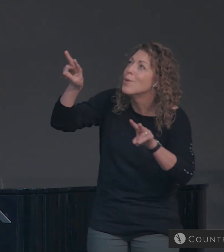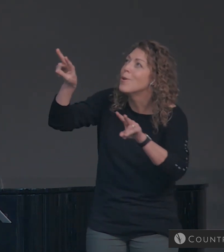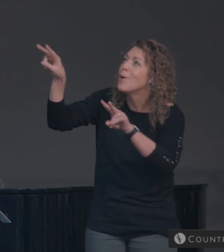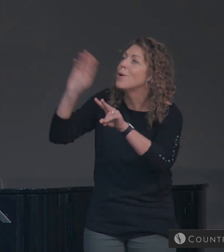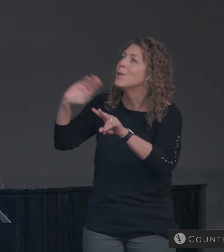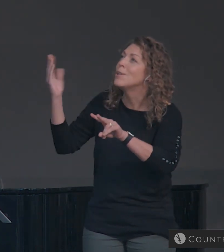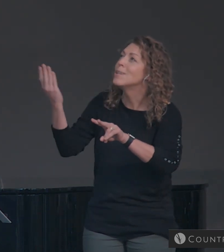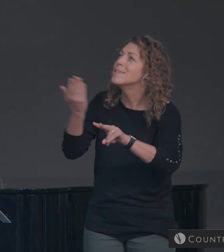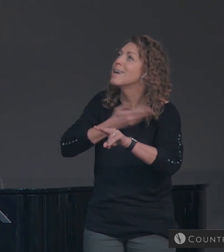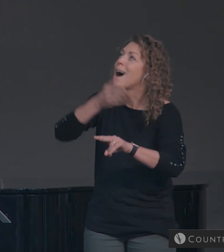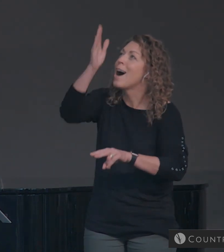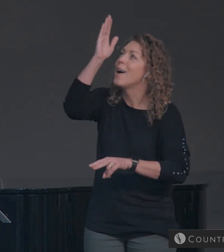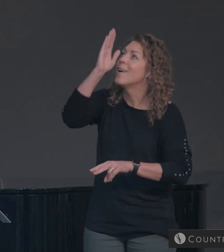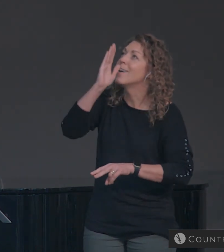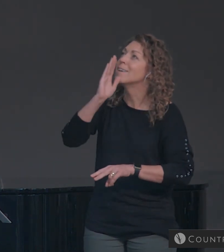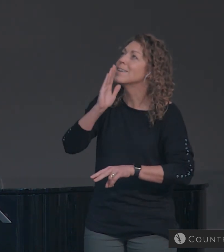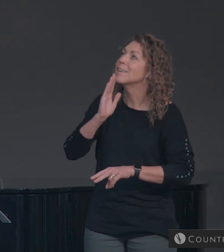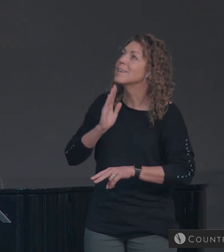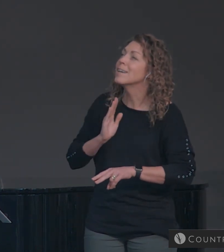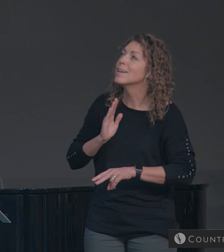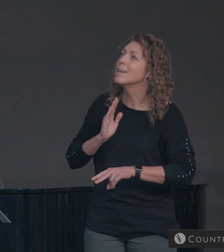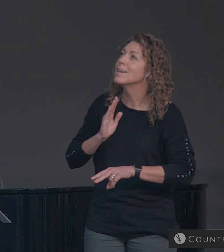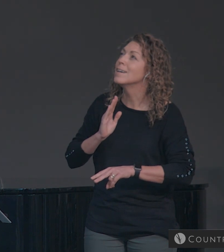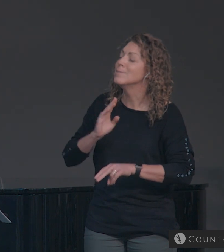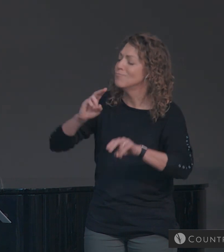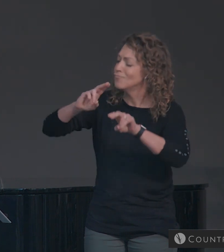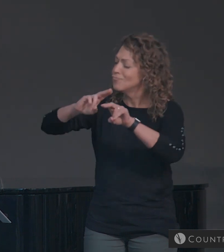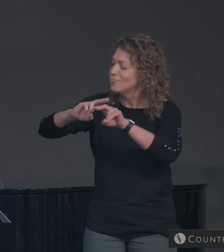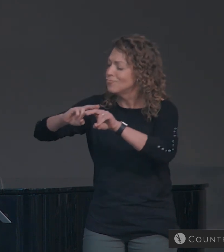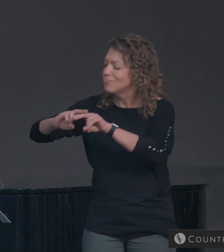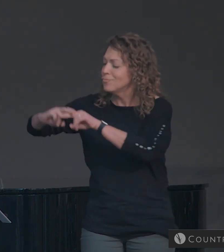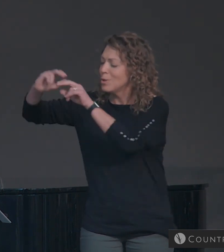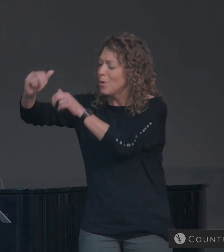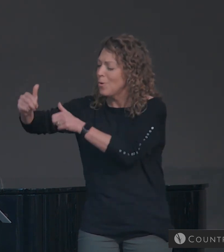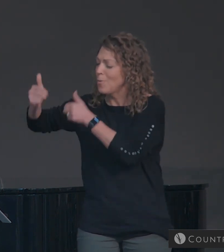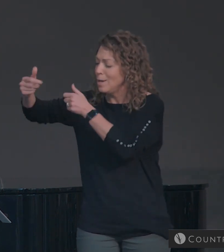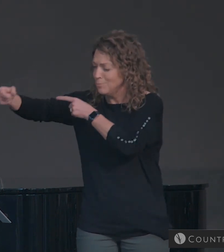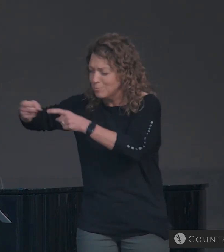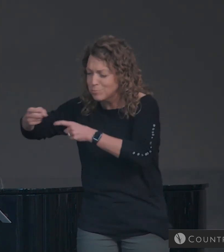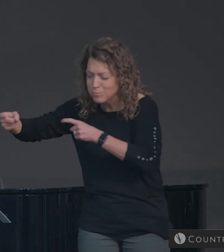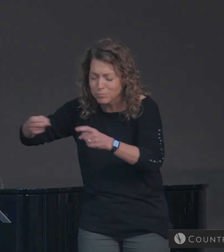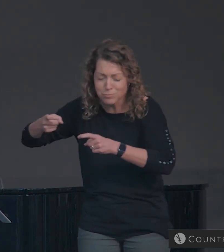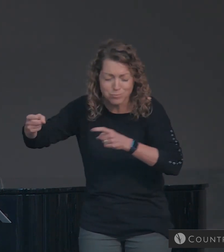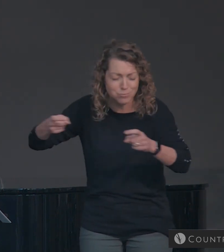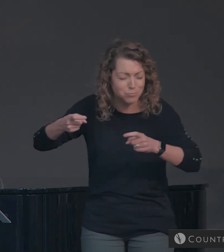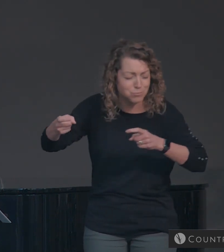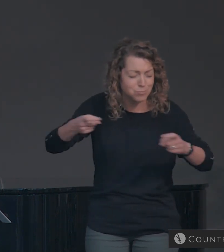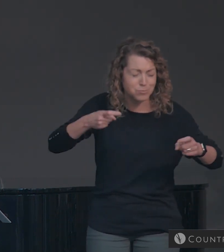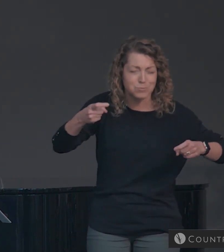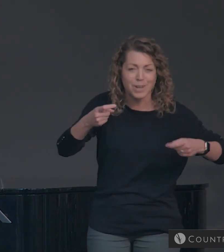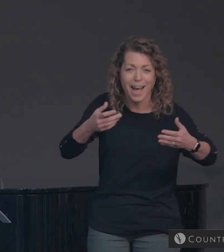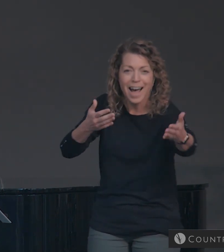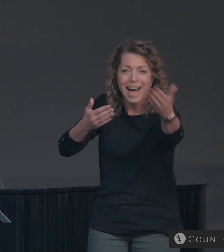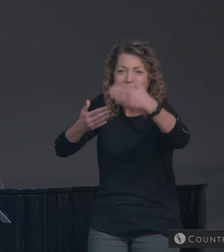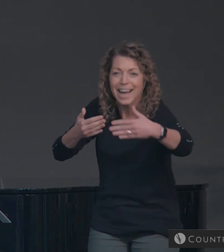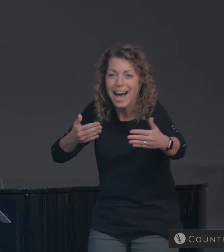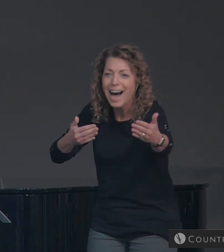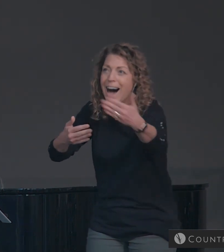Behold our God, seated on His throne